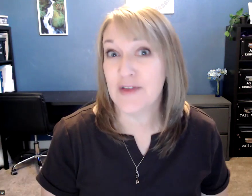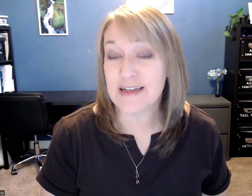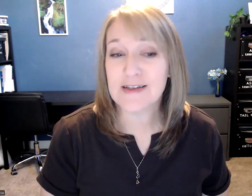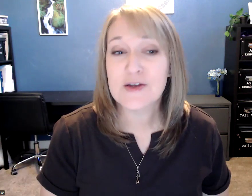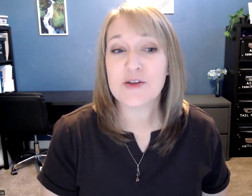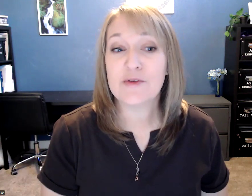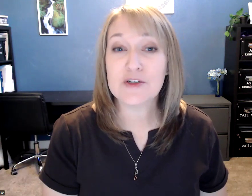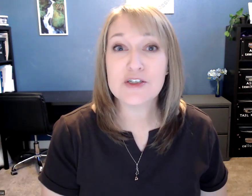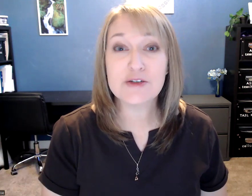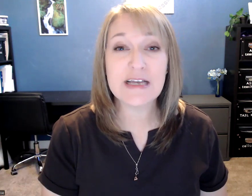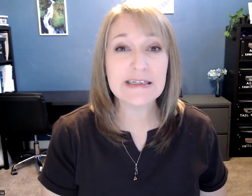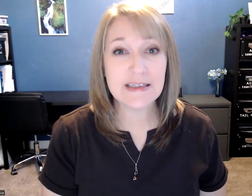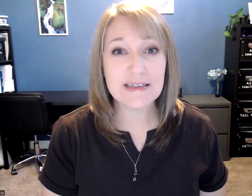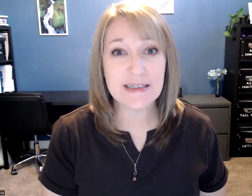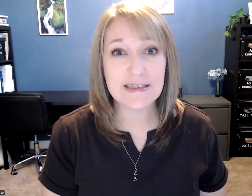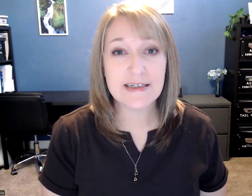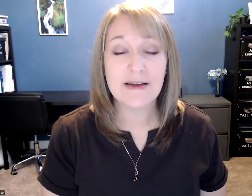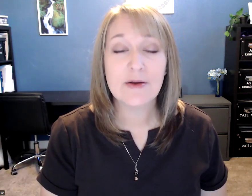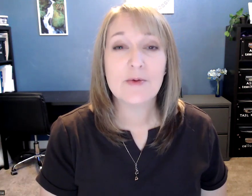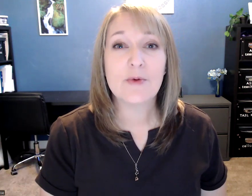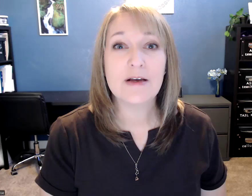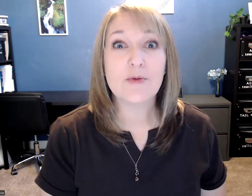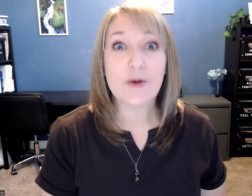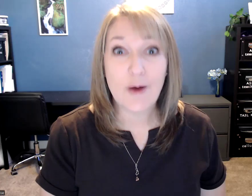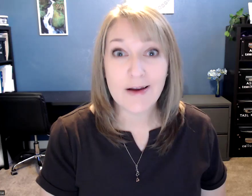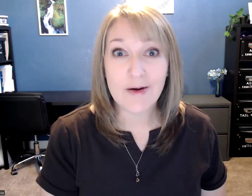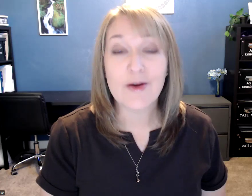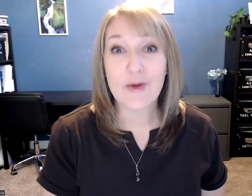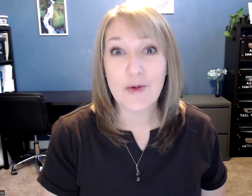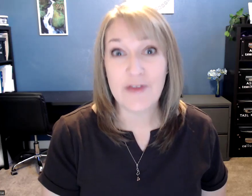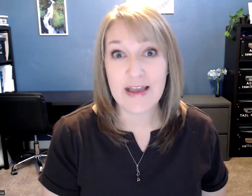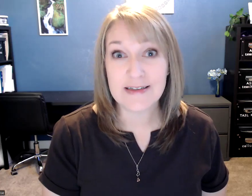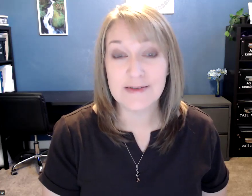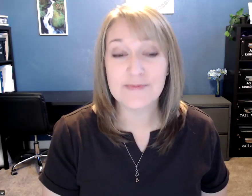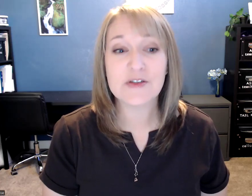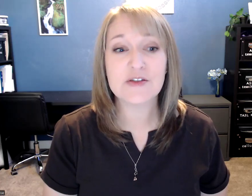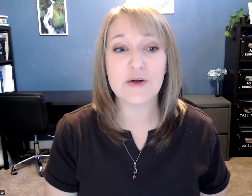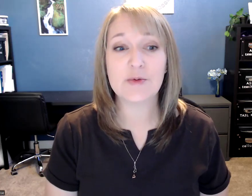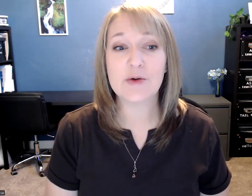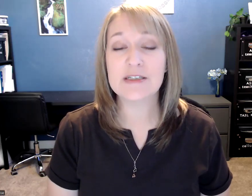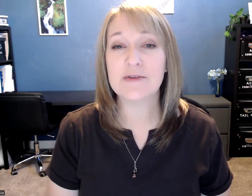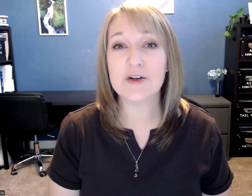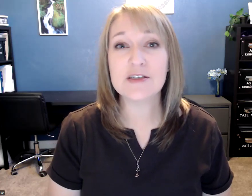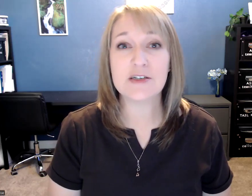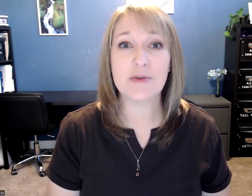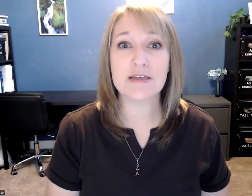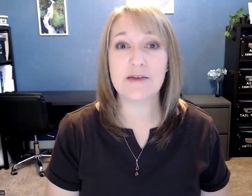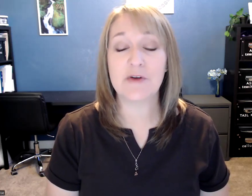face. So the first two signs in this list will require your face. So we're going to first start with this sign for